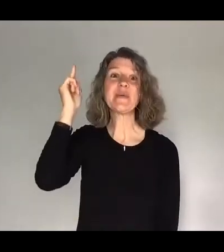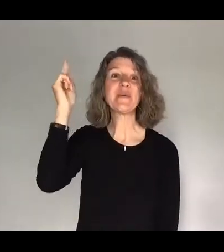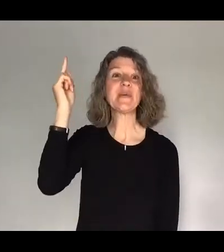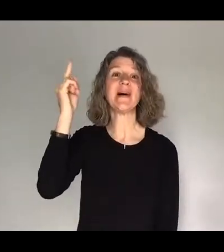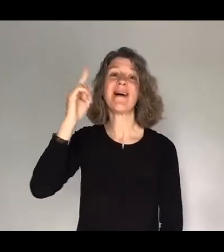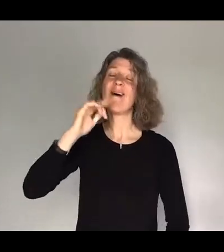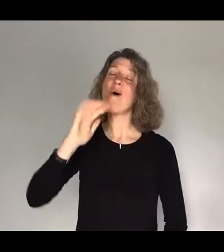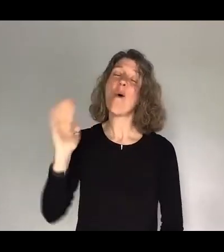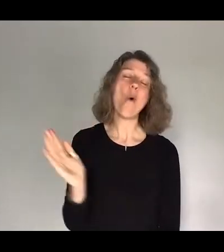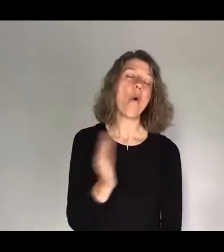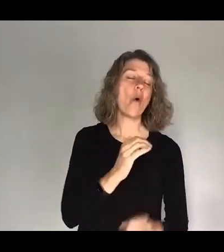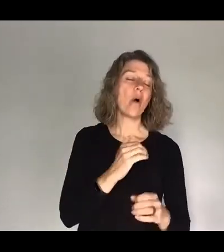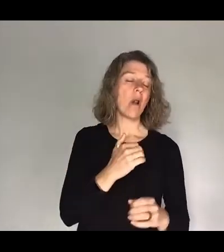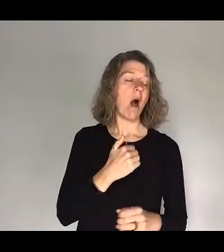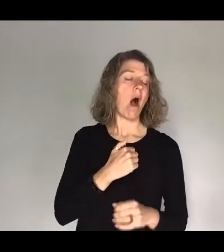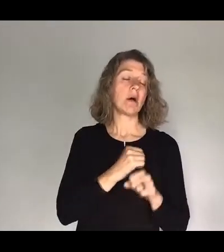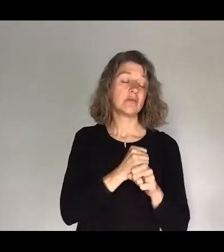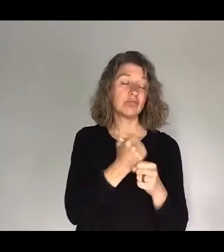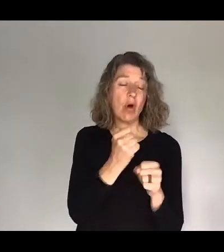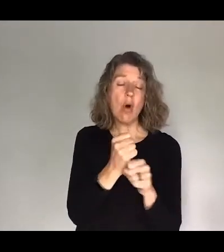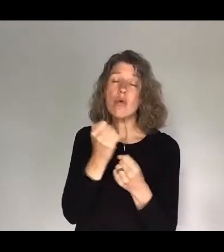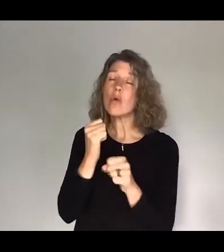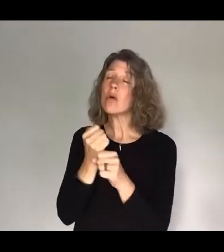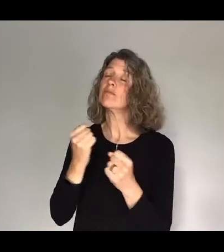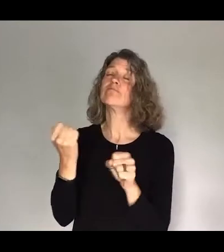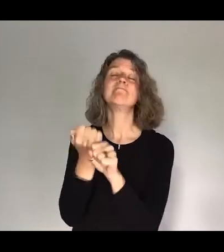heart that is broken.